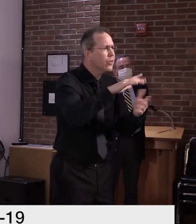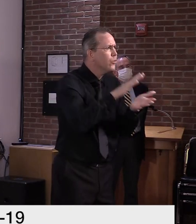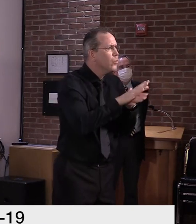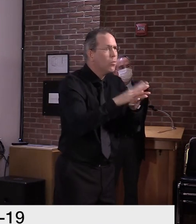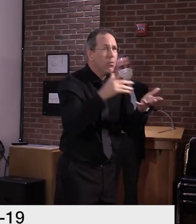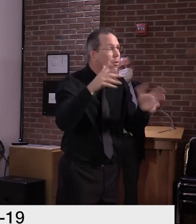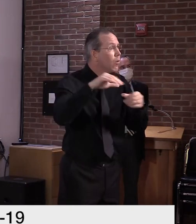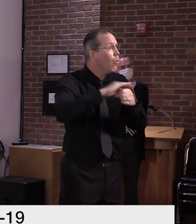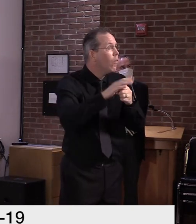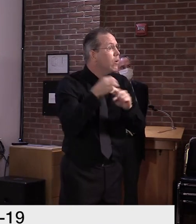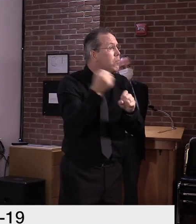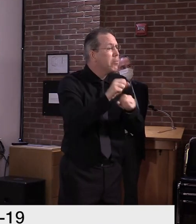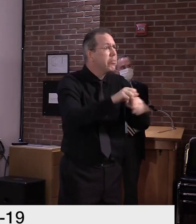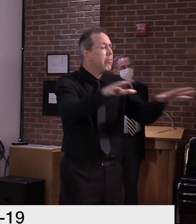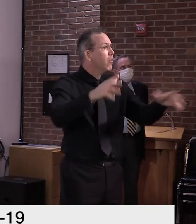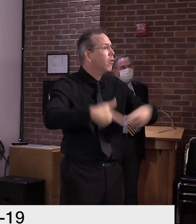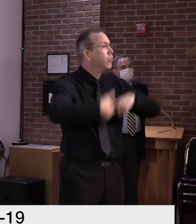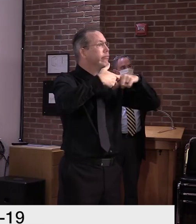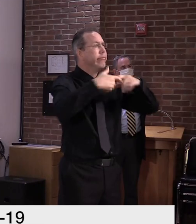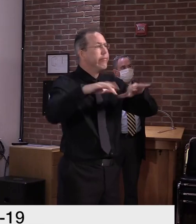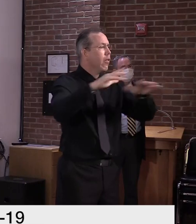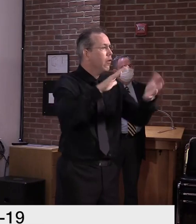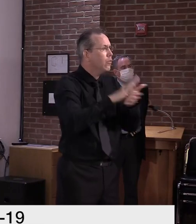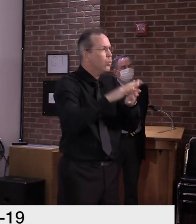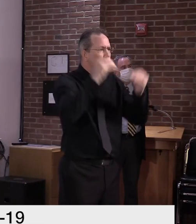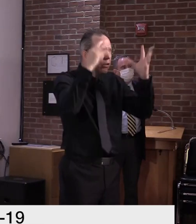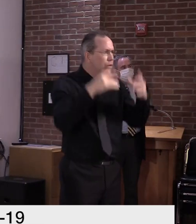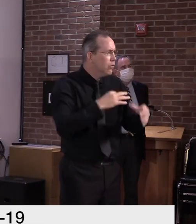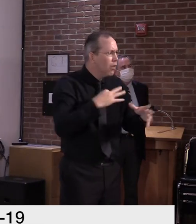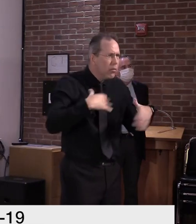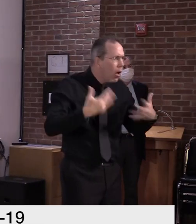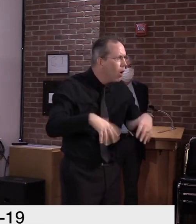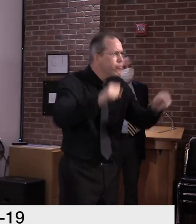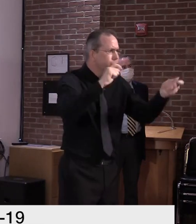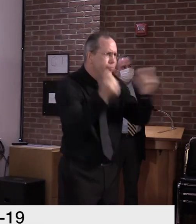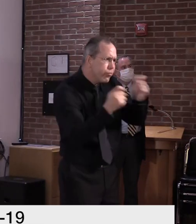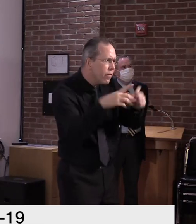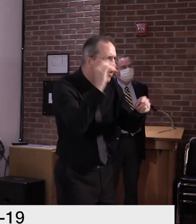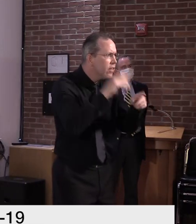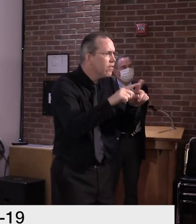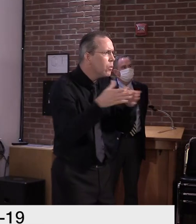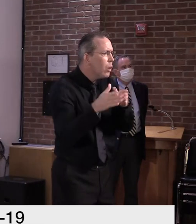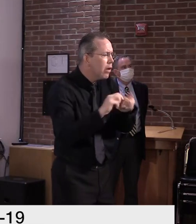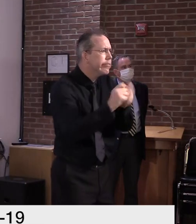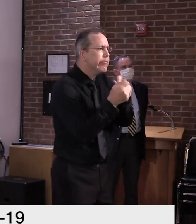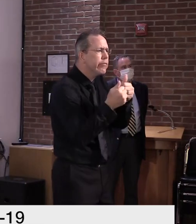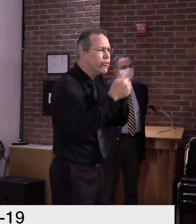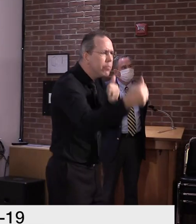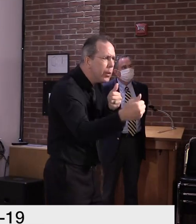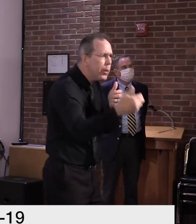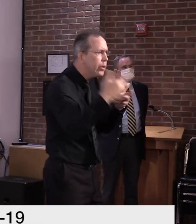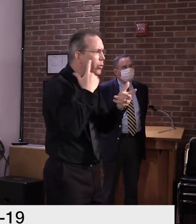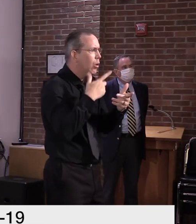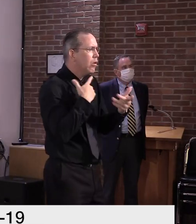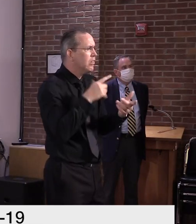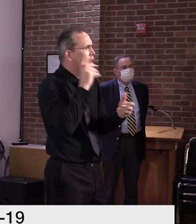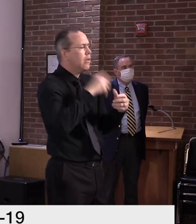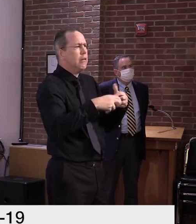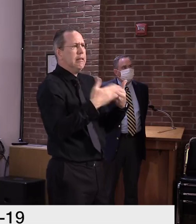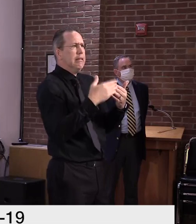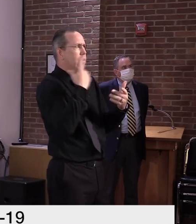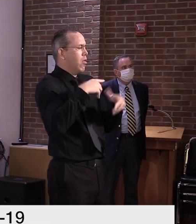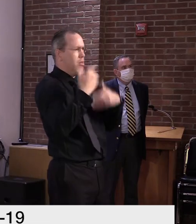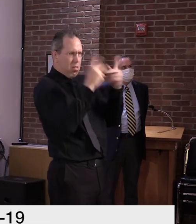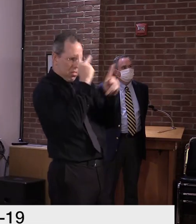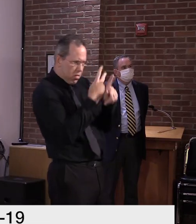have not gone unnoticed have They did a great job under incredibly difficult circumstances. But